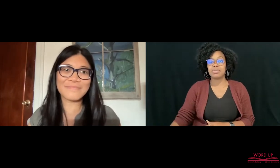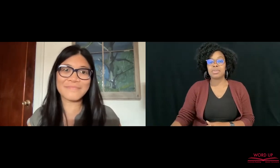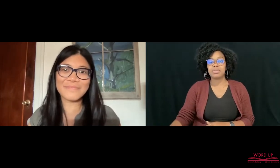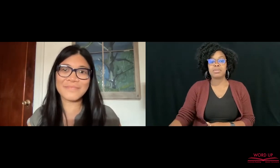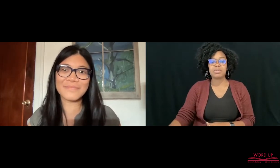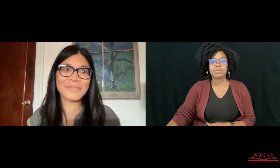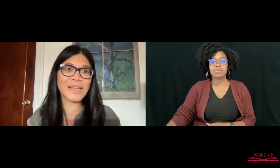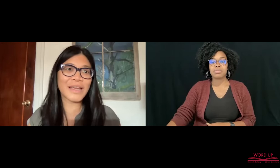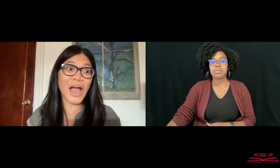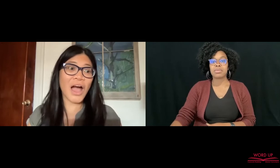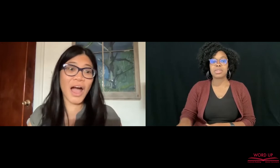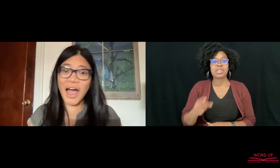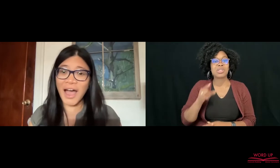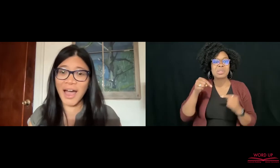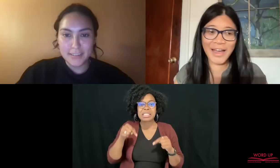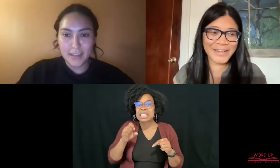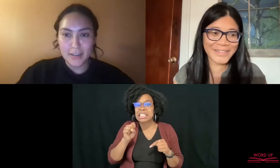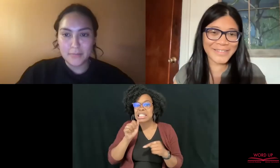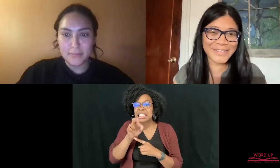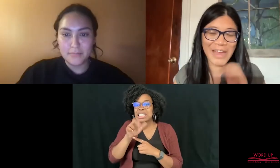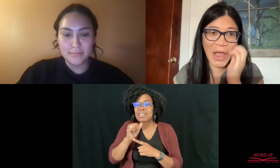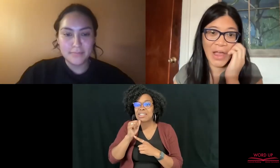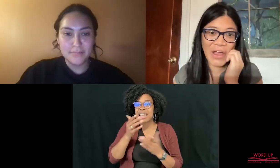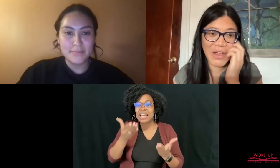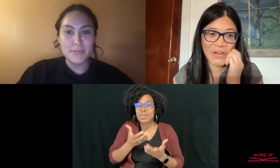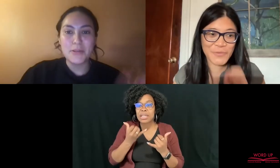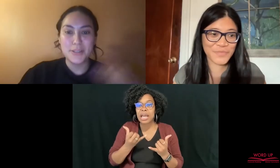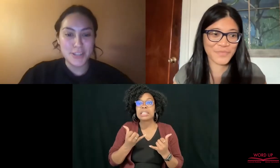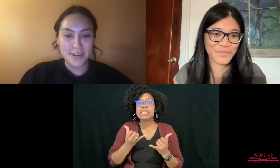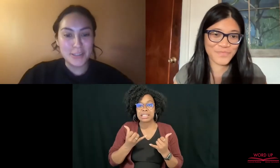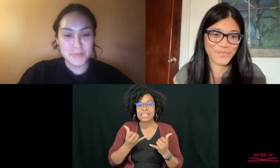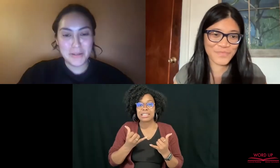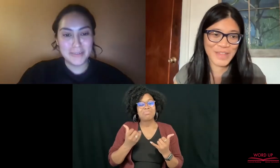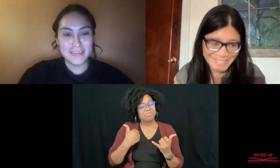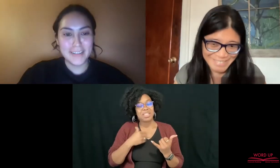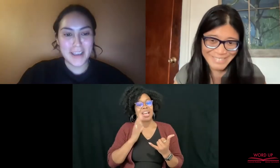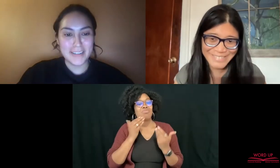Sarah isn't in the room right now, so I'll just share a little bit about Karis.